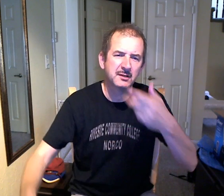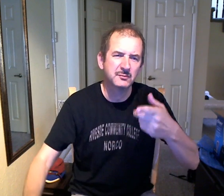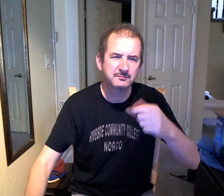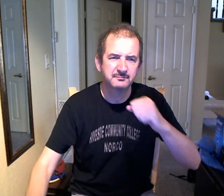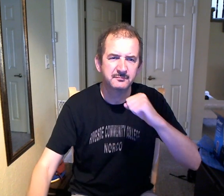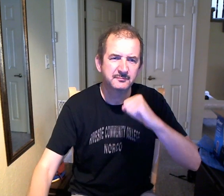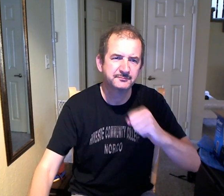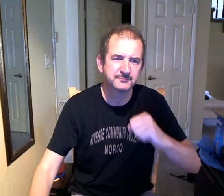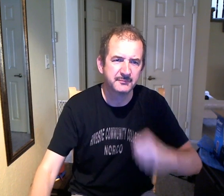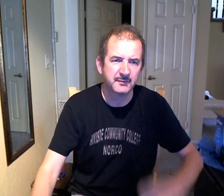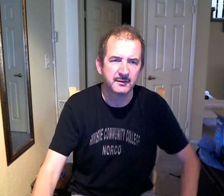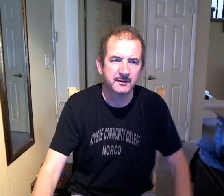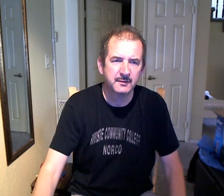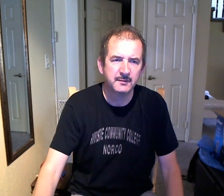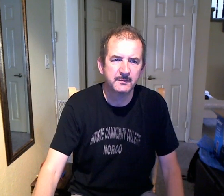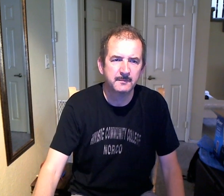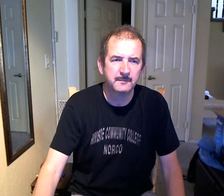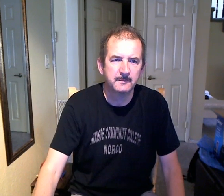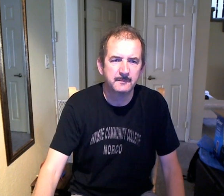Listen, Mike. Don't talk to me about selling out. Last time I looked...